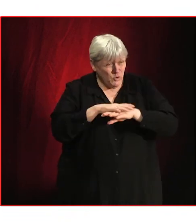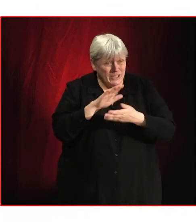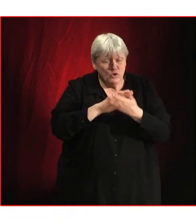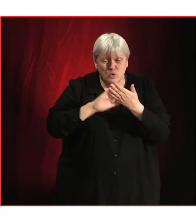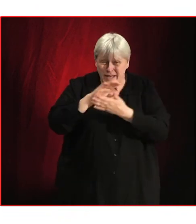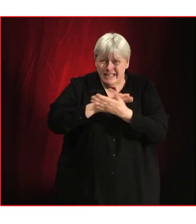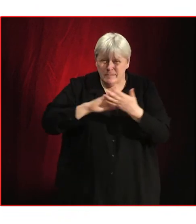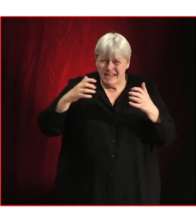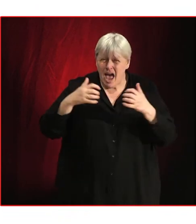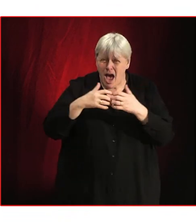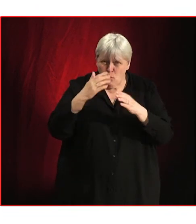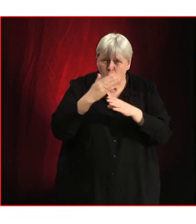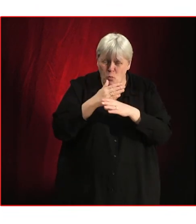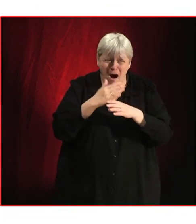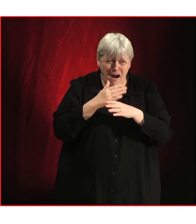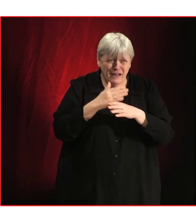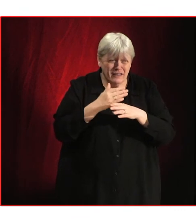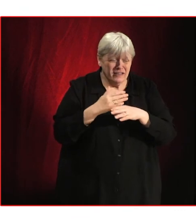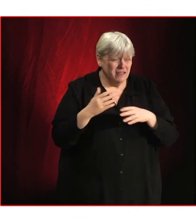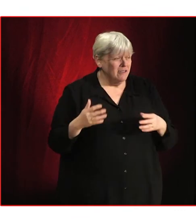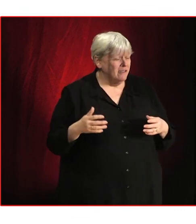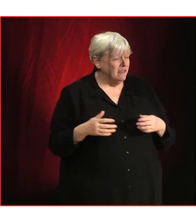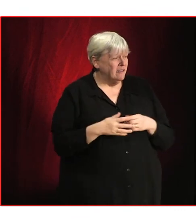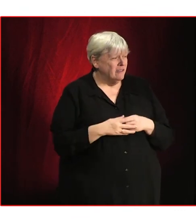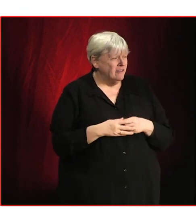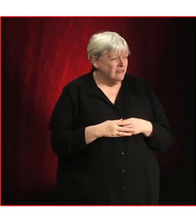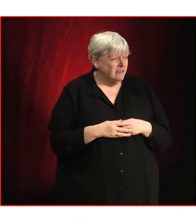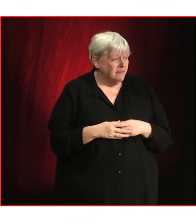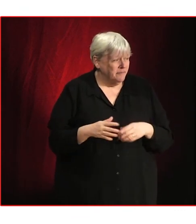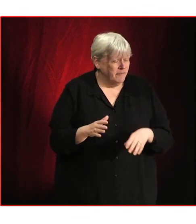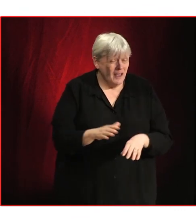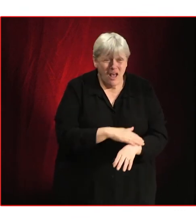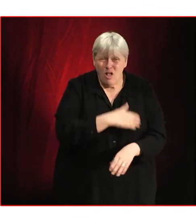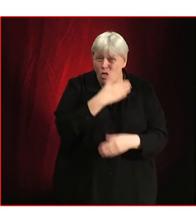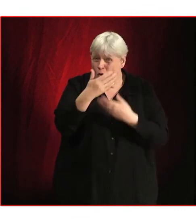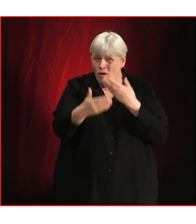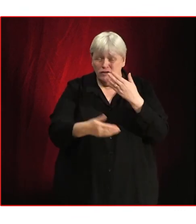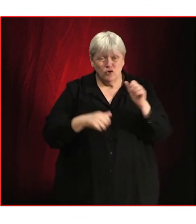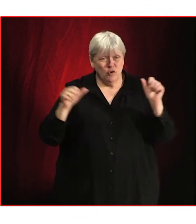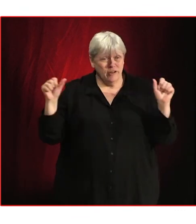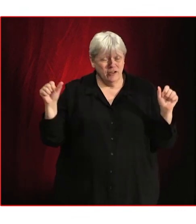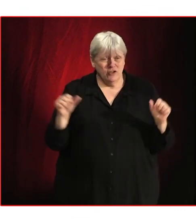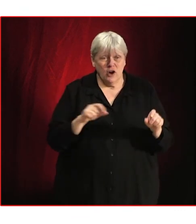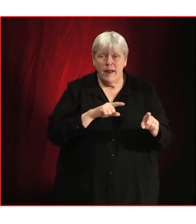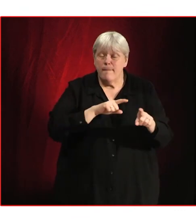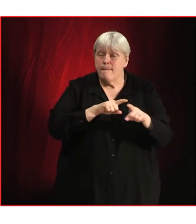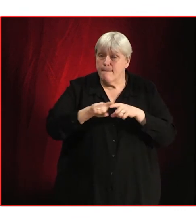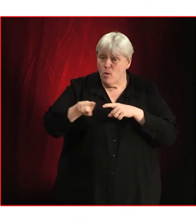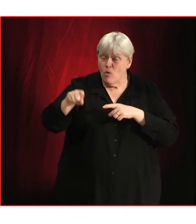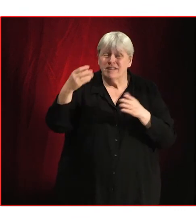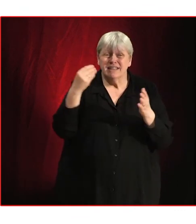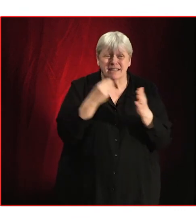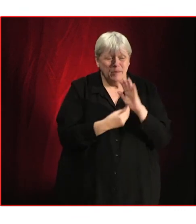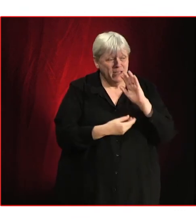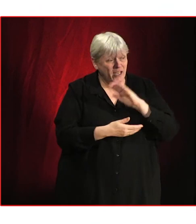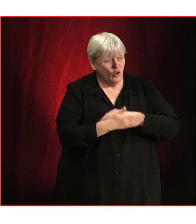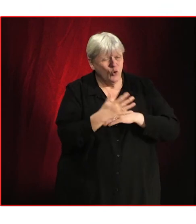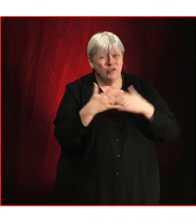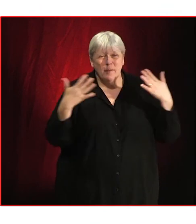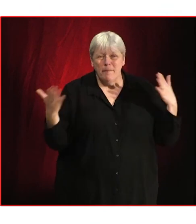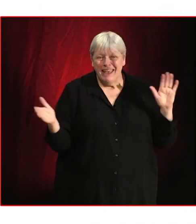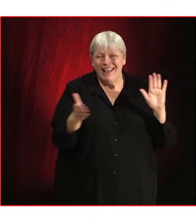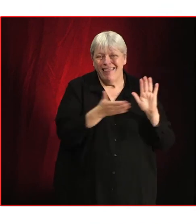exactly how streaming royalties are divvied up, but long story short, the most money gains to the largest labels and artists,